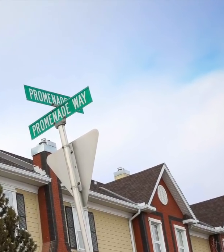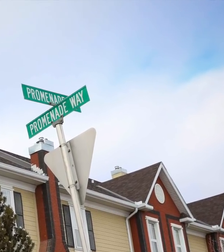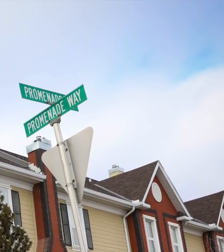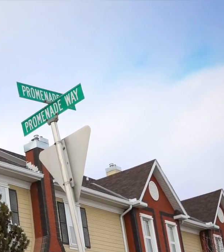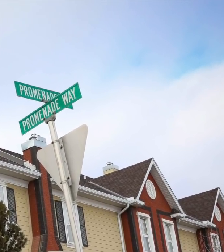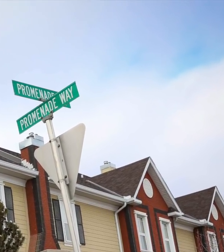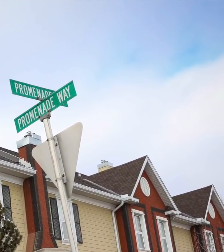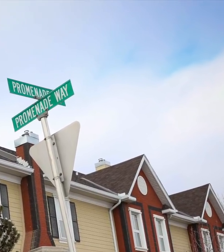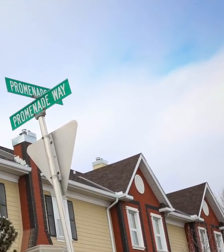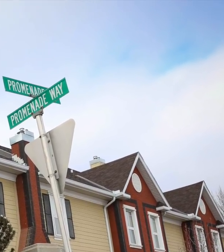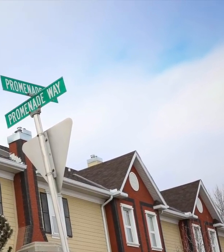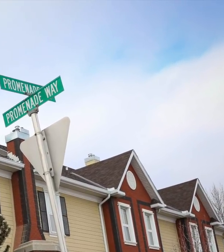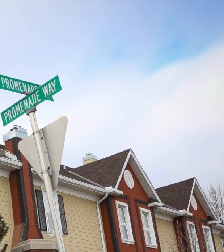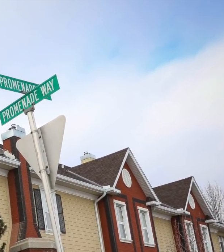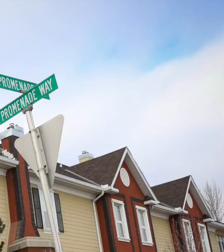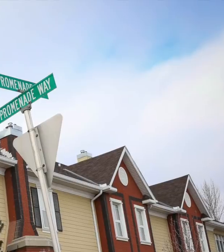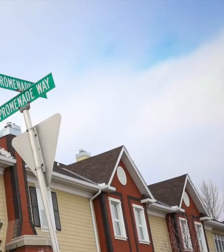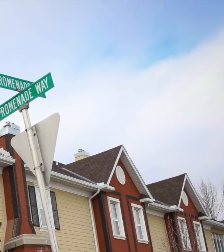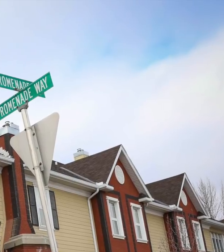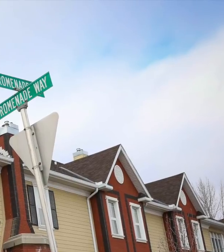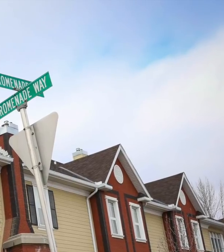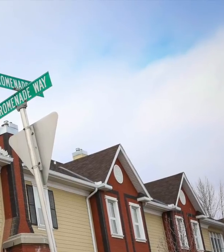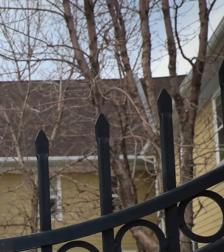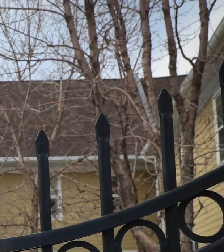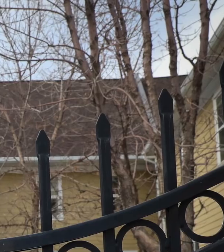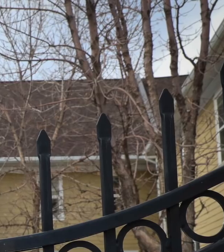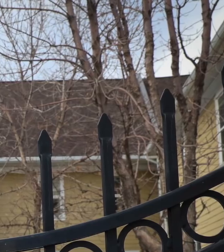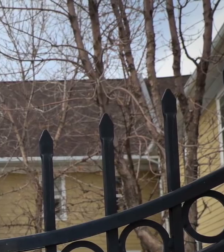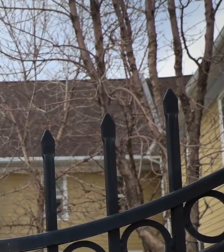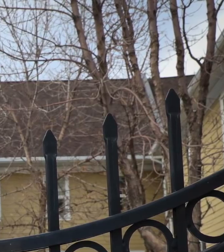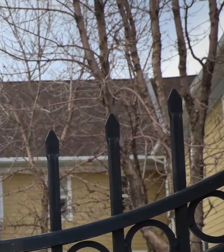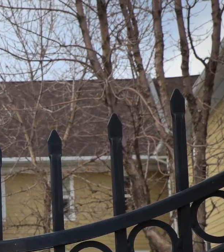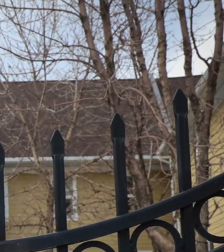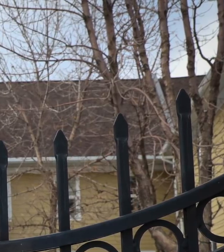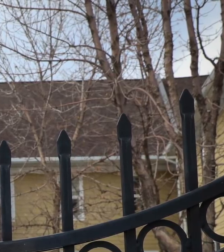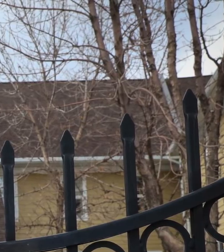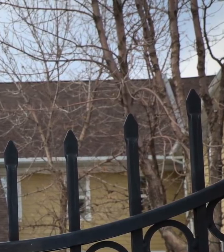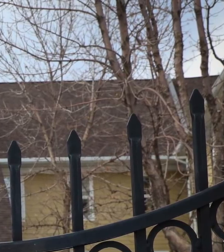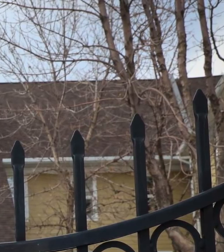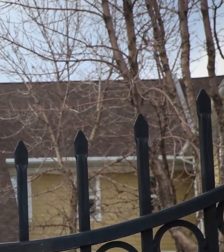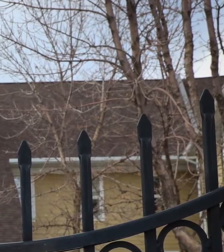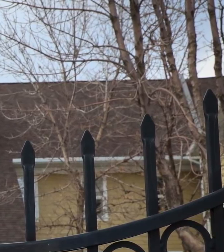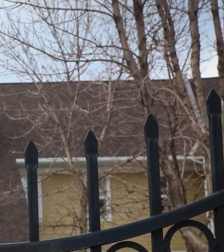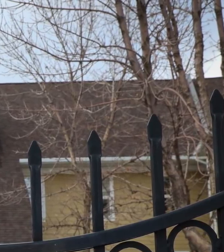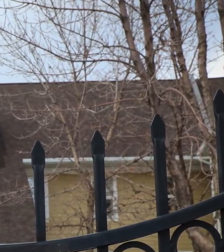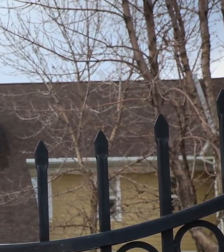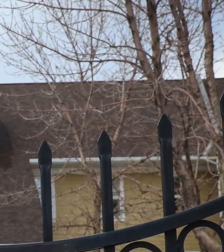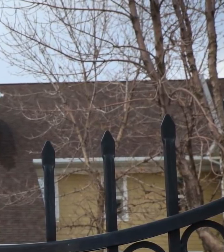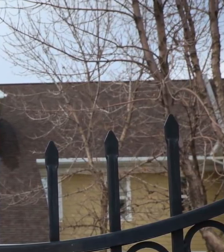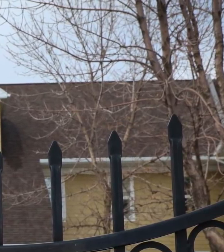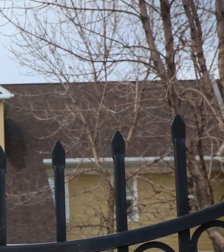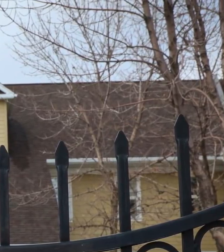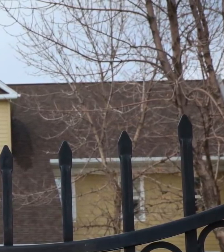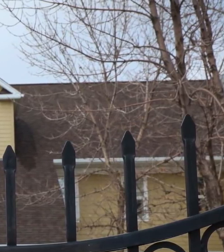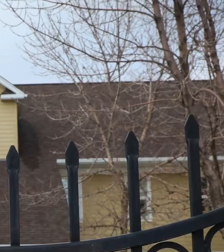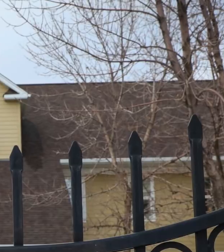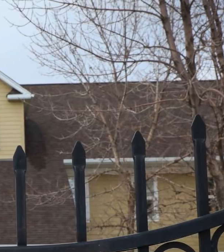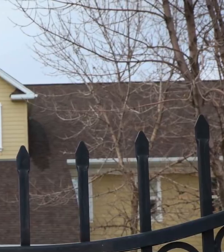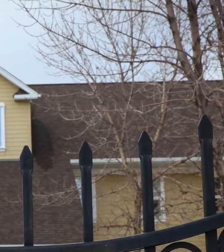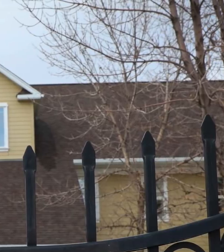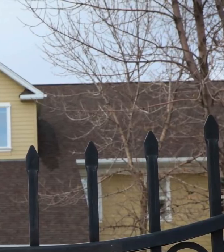We have also learned that one staff member and two other residents at this facility have also tested positive for COVID-19,